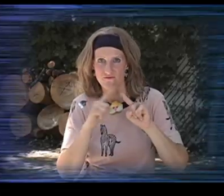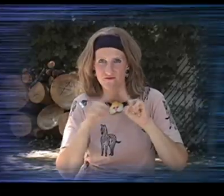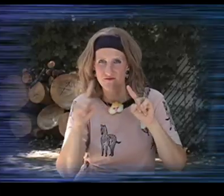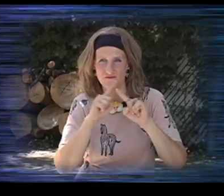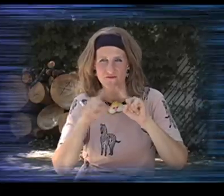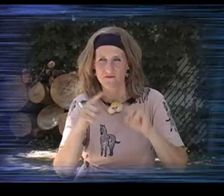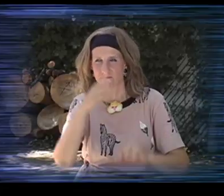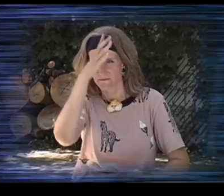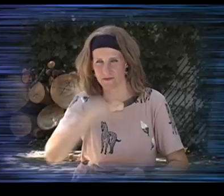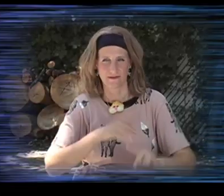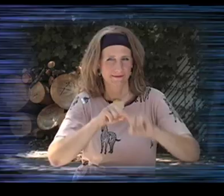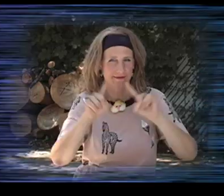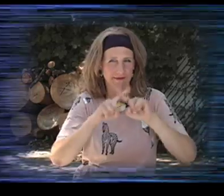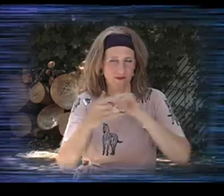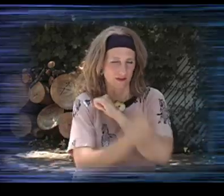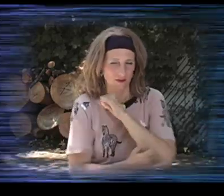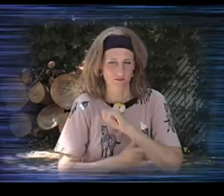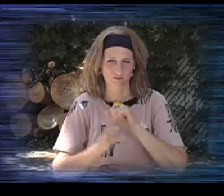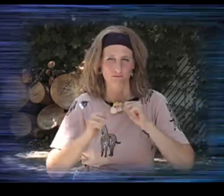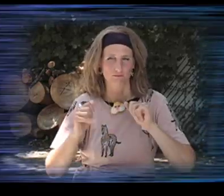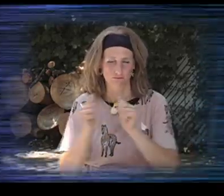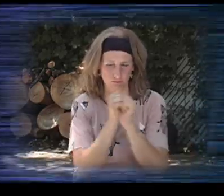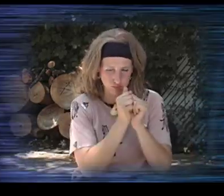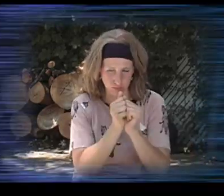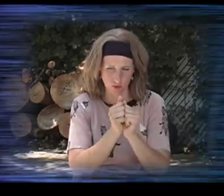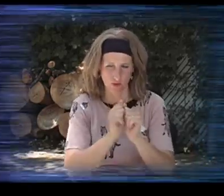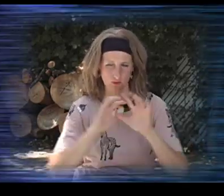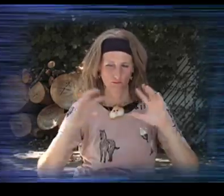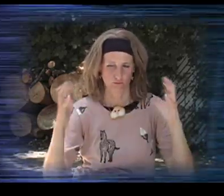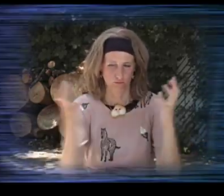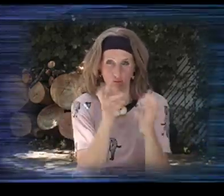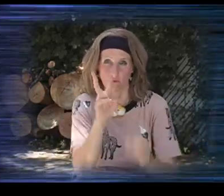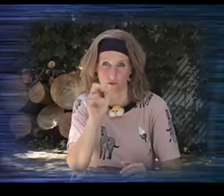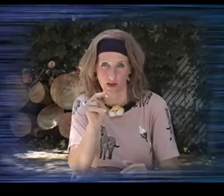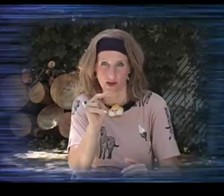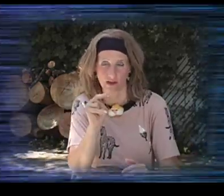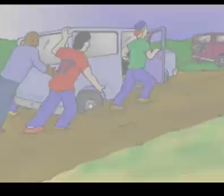And those different, different men from those different countries, they all came together. They gathered around our van.